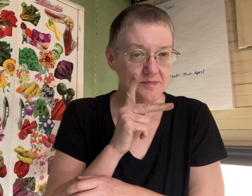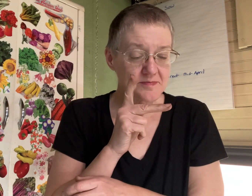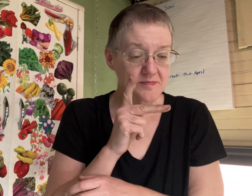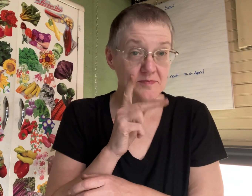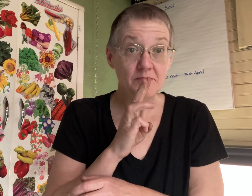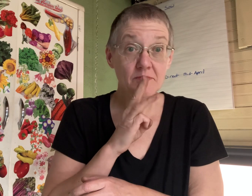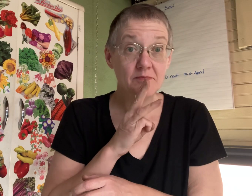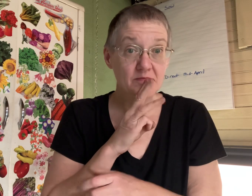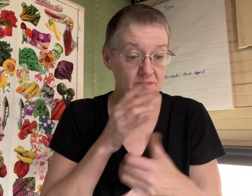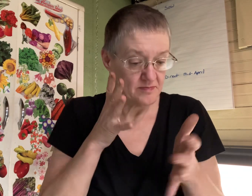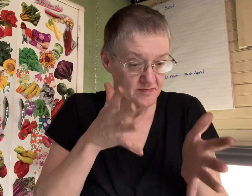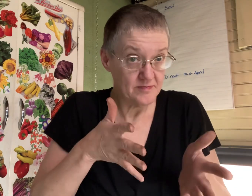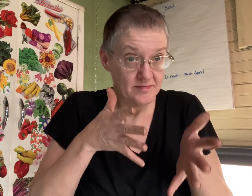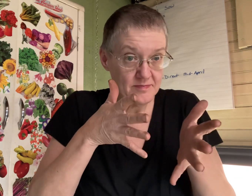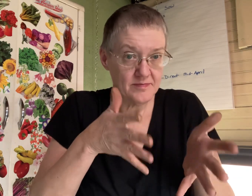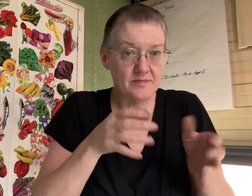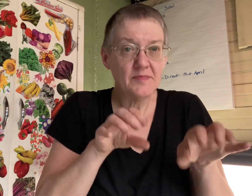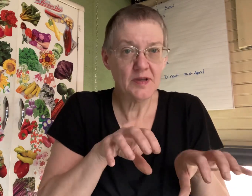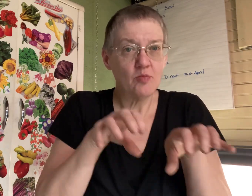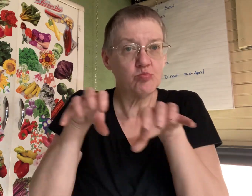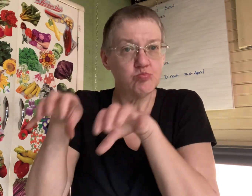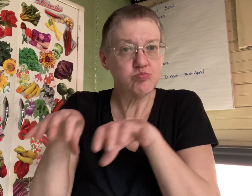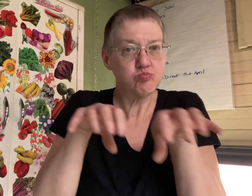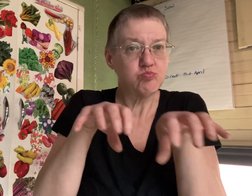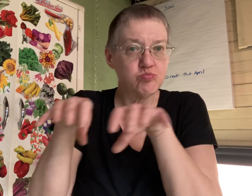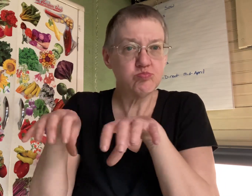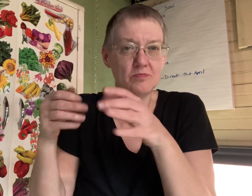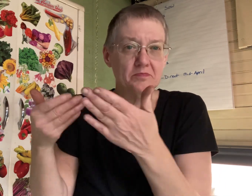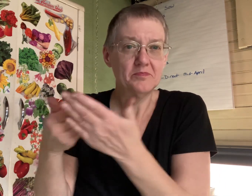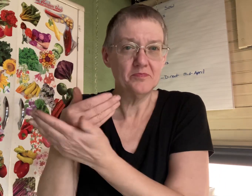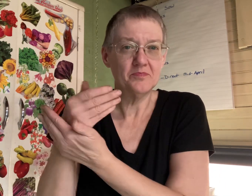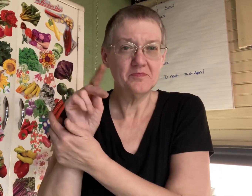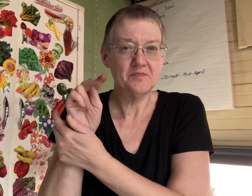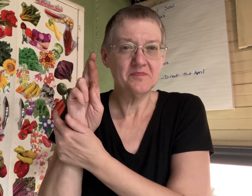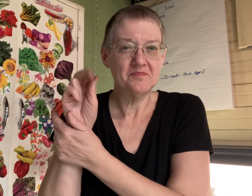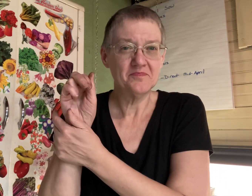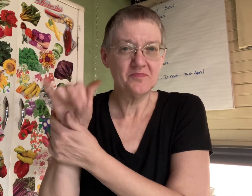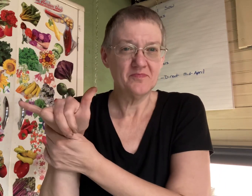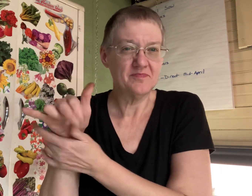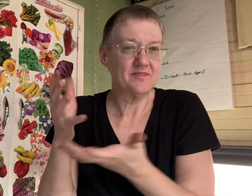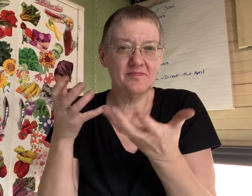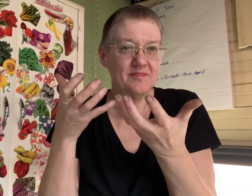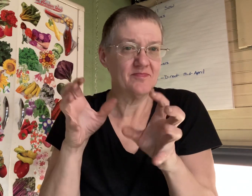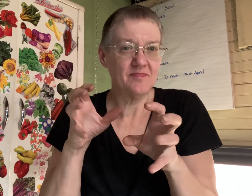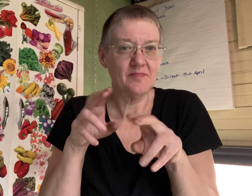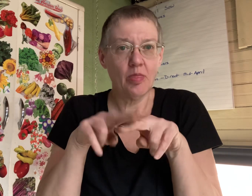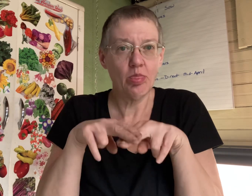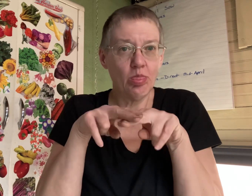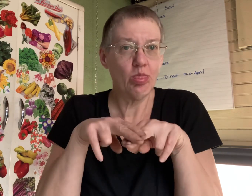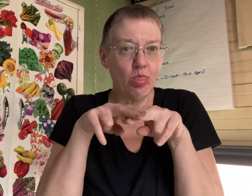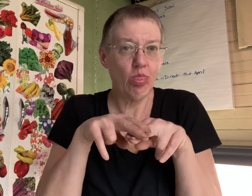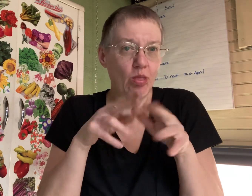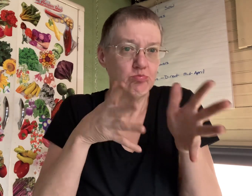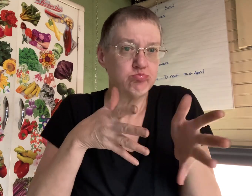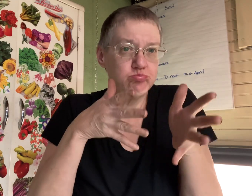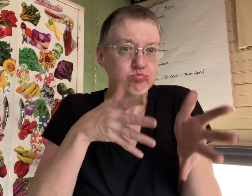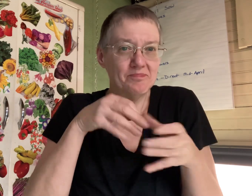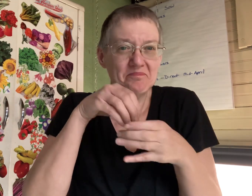i'll come back later and check and if there's water left in the tray i'll move the pots to a dry tray i don't want them sitting in water